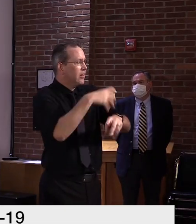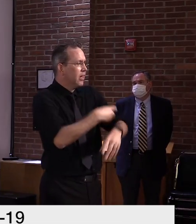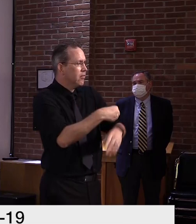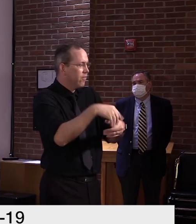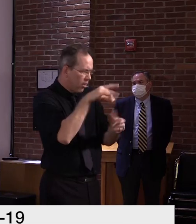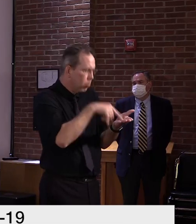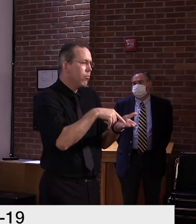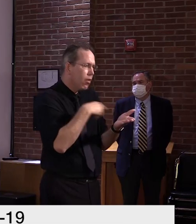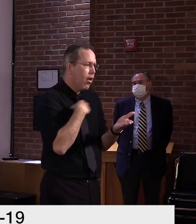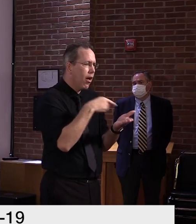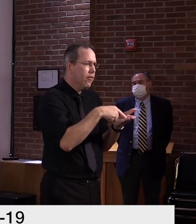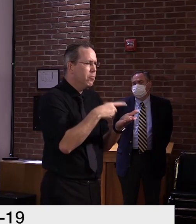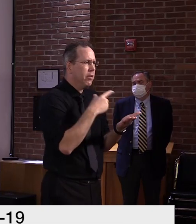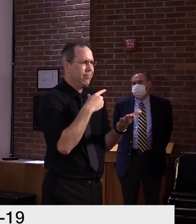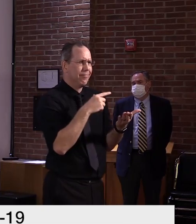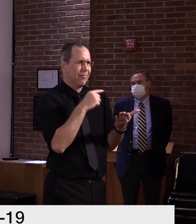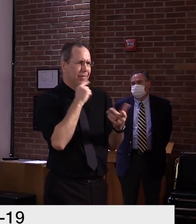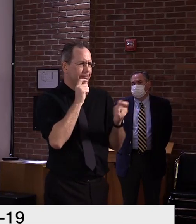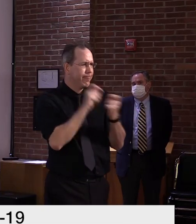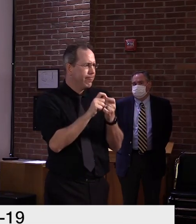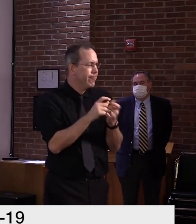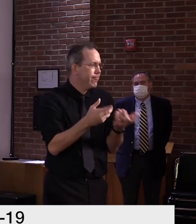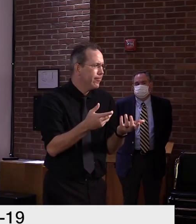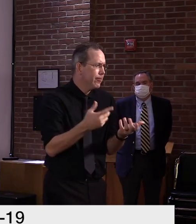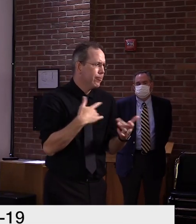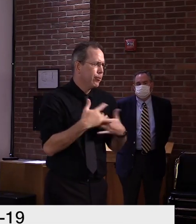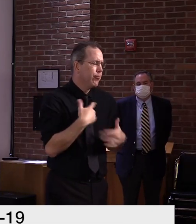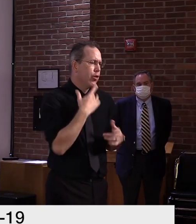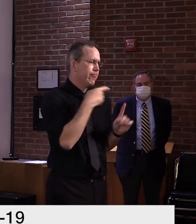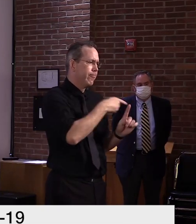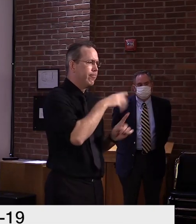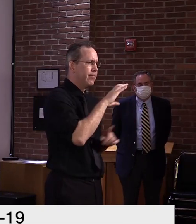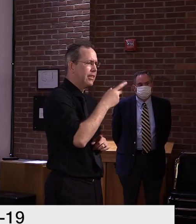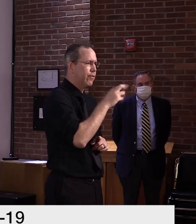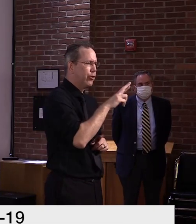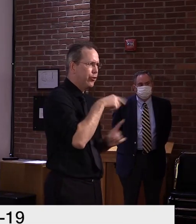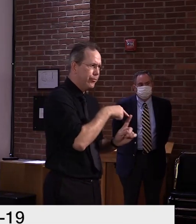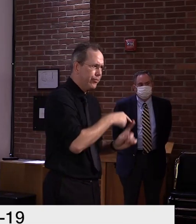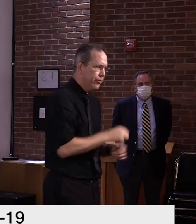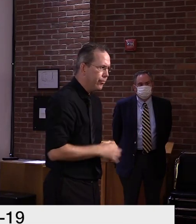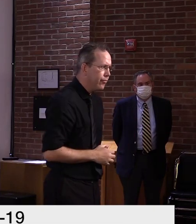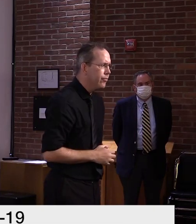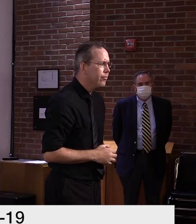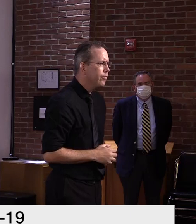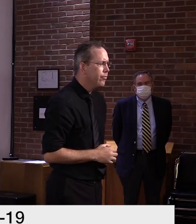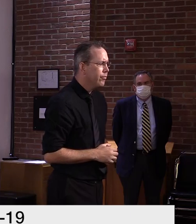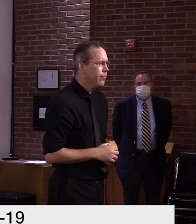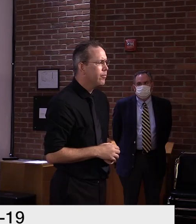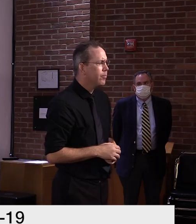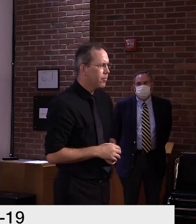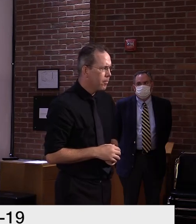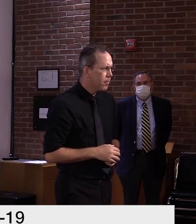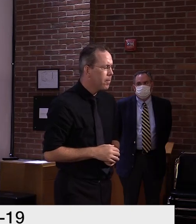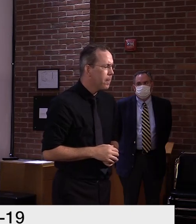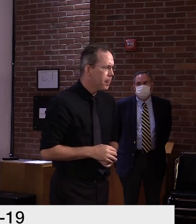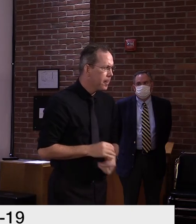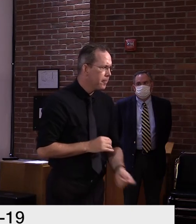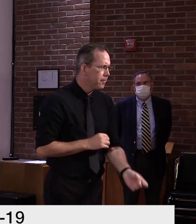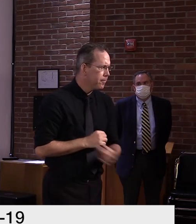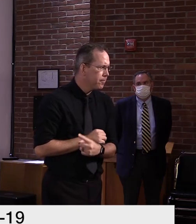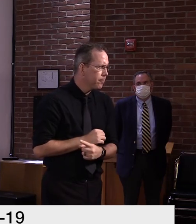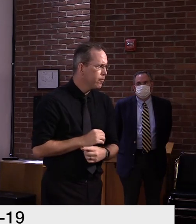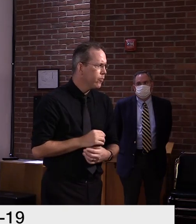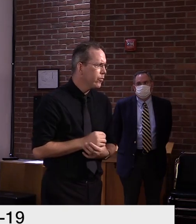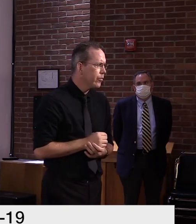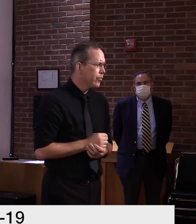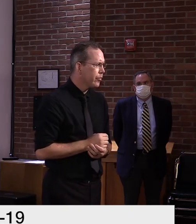But didn't you say that, uh, uh, the antigen tests are not supposed to be used with people without, or asymptomatic patients